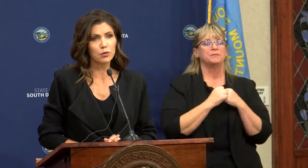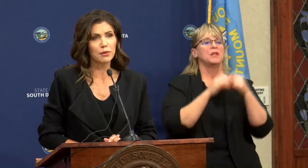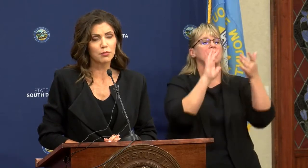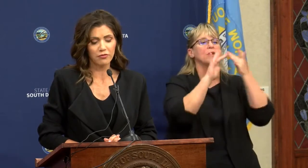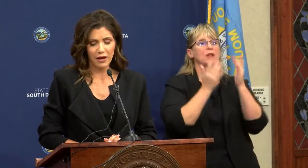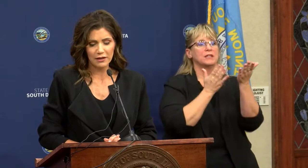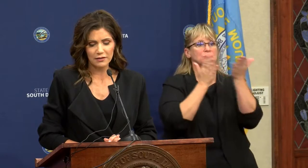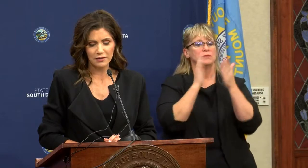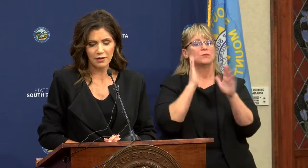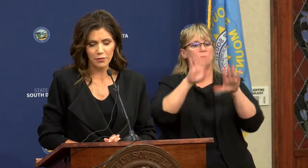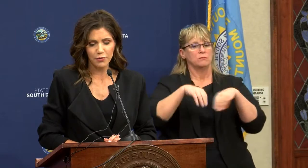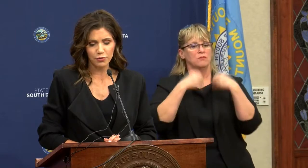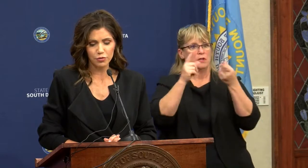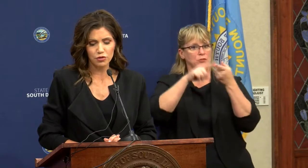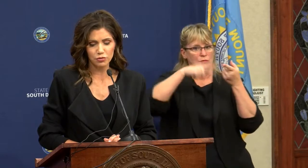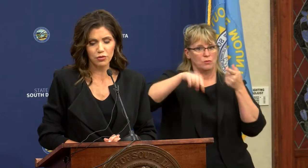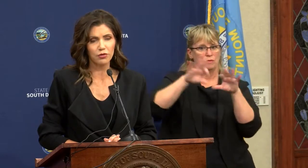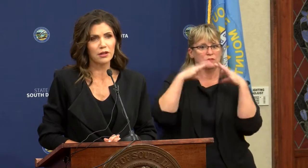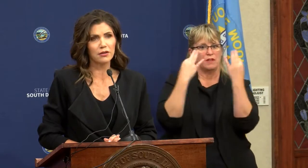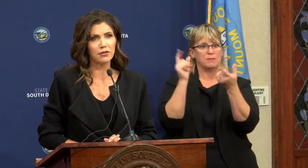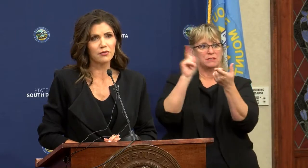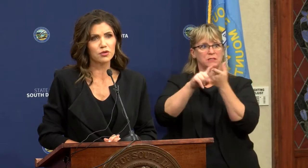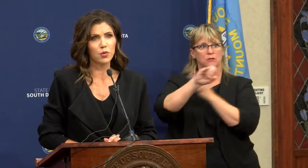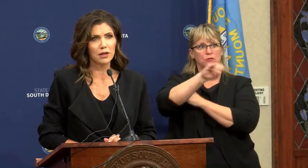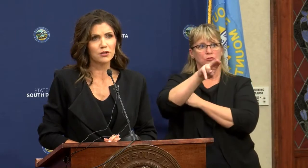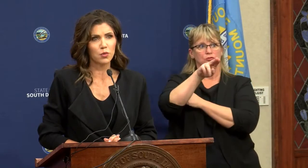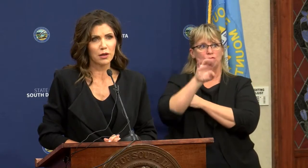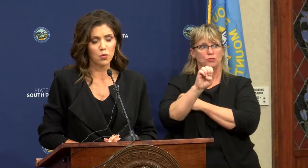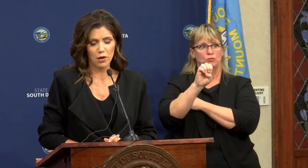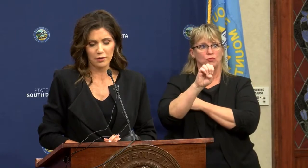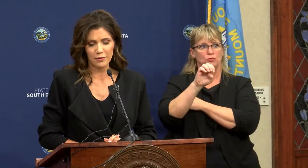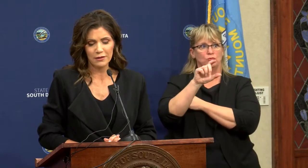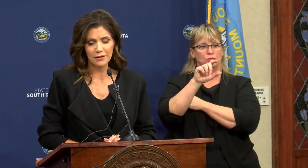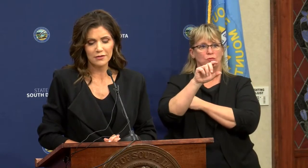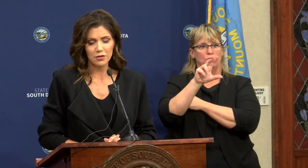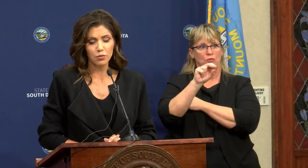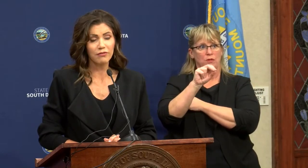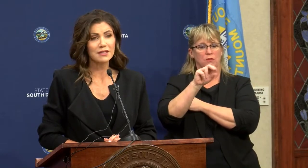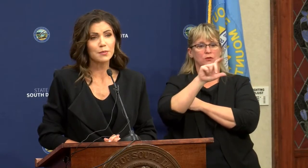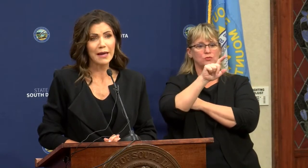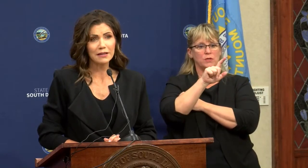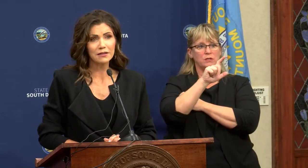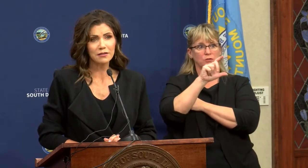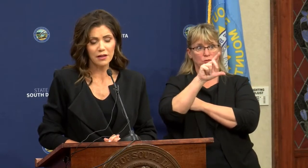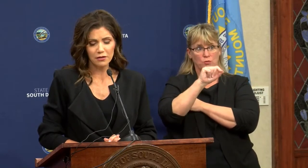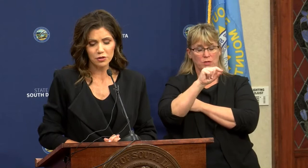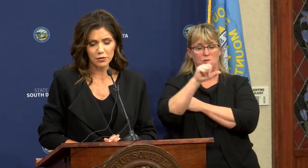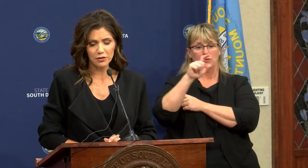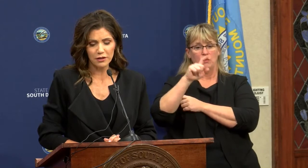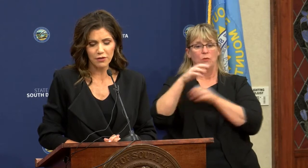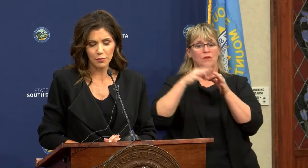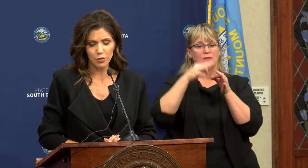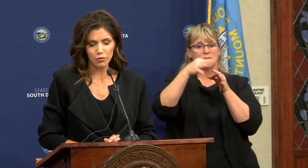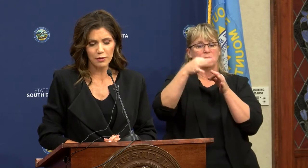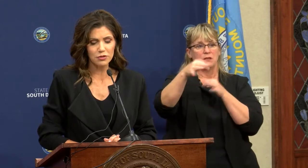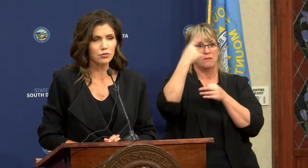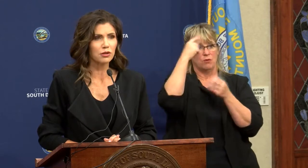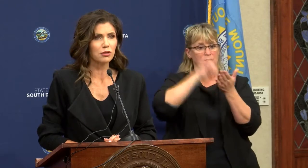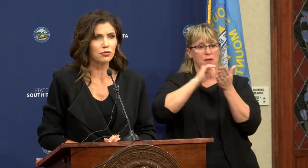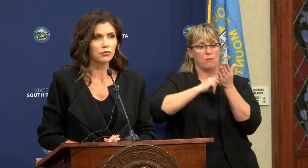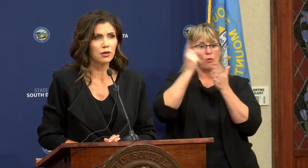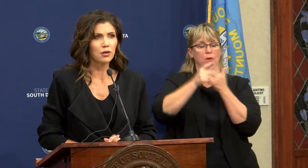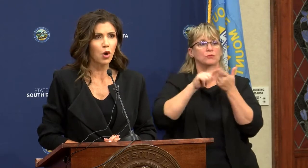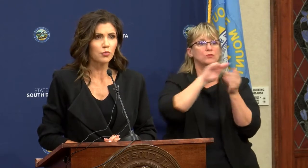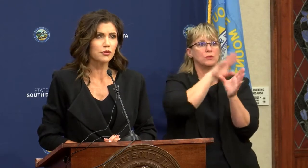service would be provided to them through June 30th of 2021. So we've expanded the eligibility of that program